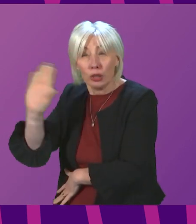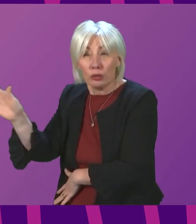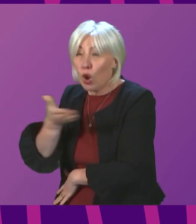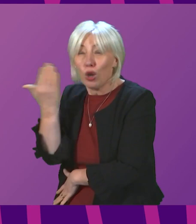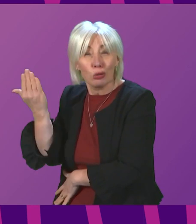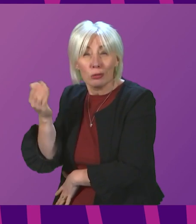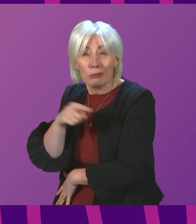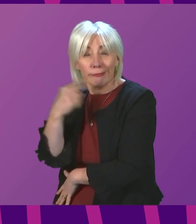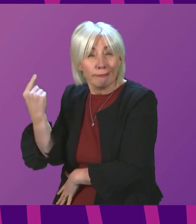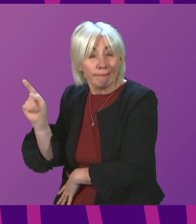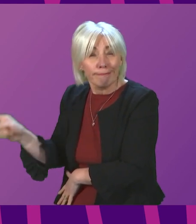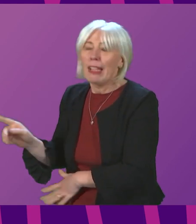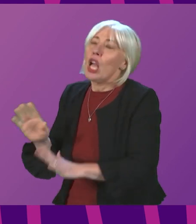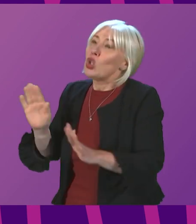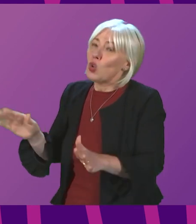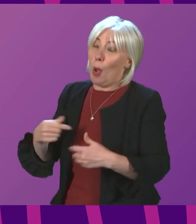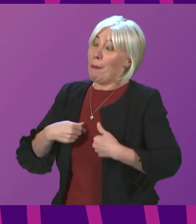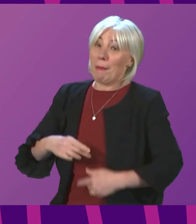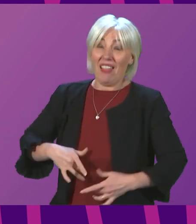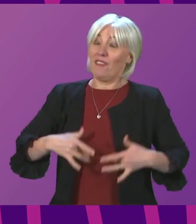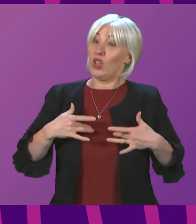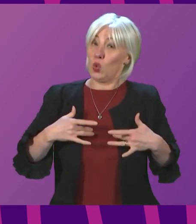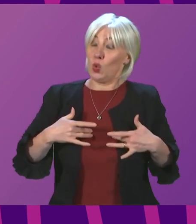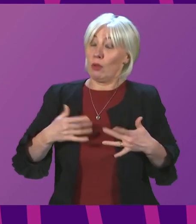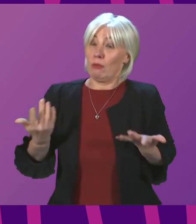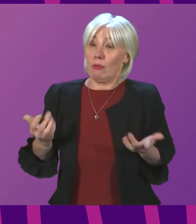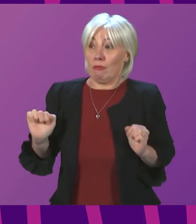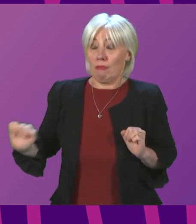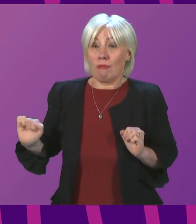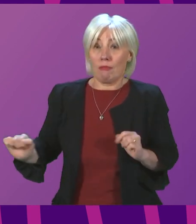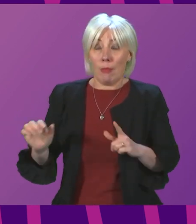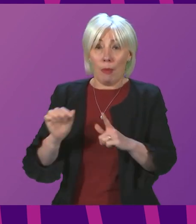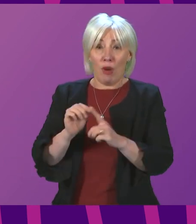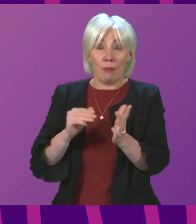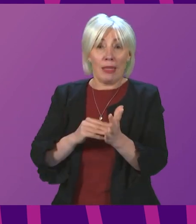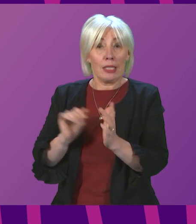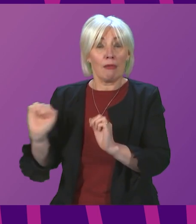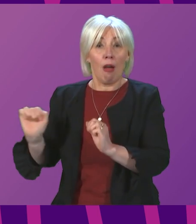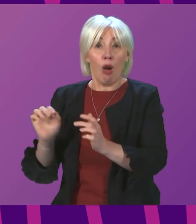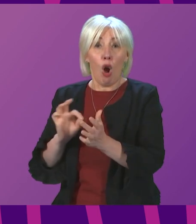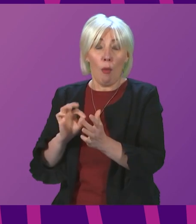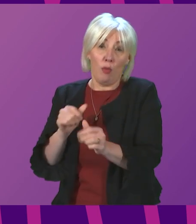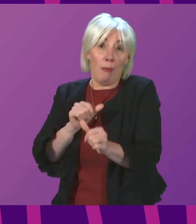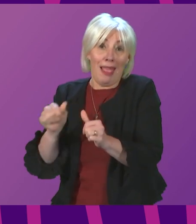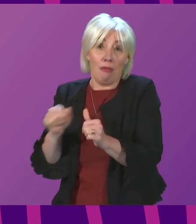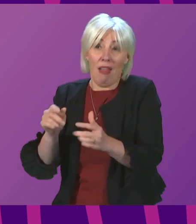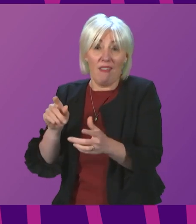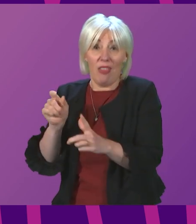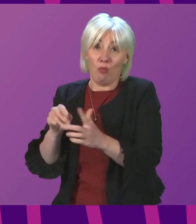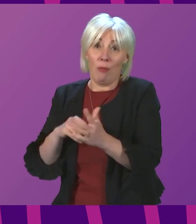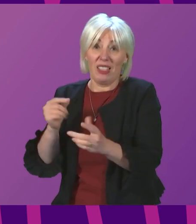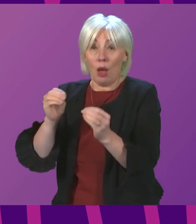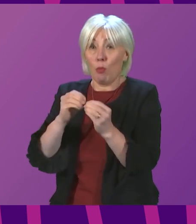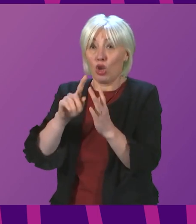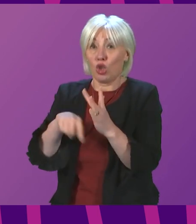I do not think it will surprise anybody to hear my view that the office of Prime Minister would be greatly enhanced by Boris Johnson's departure from it.